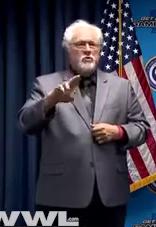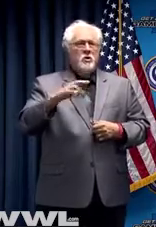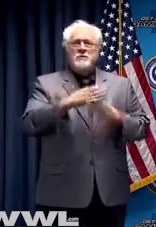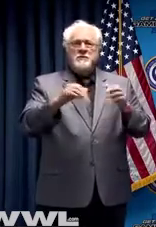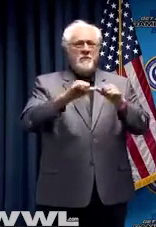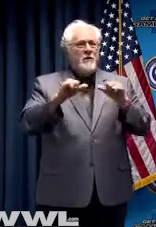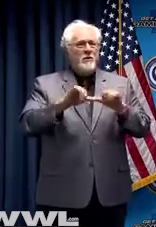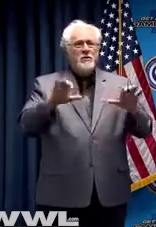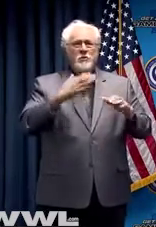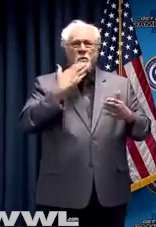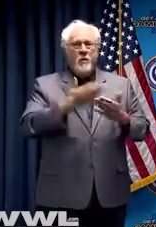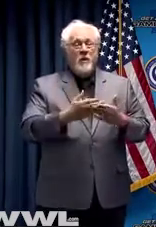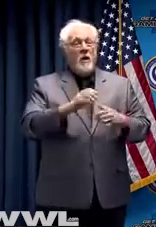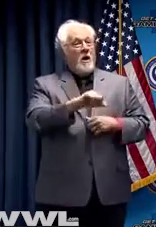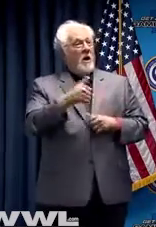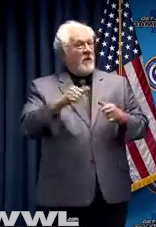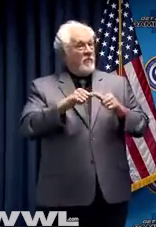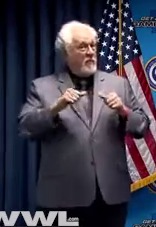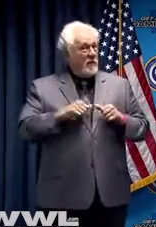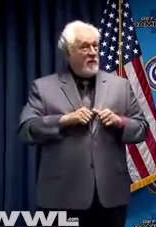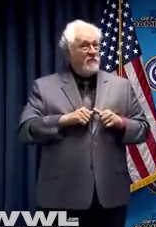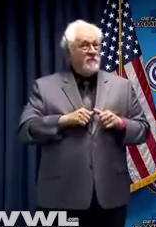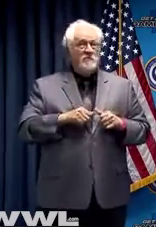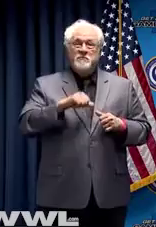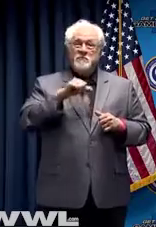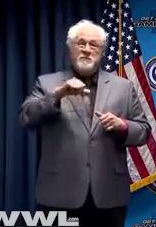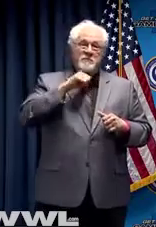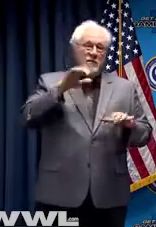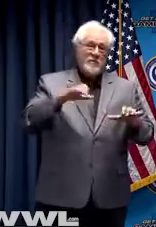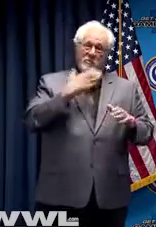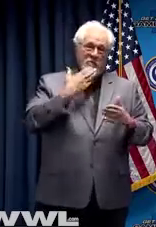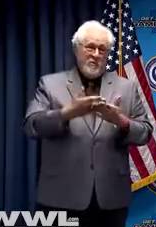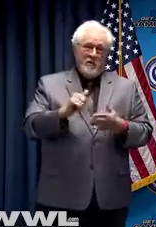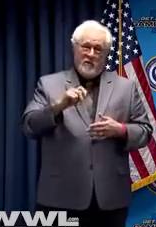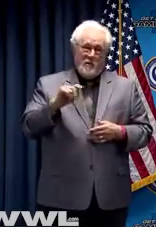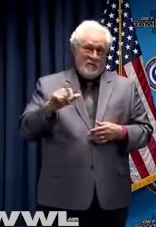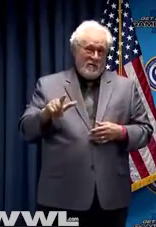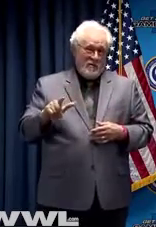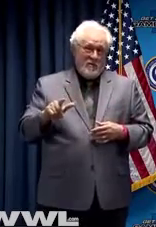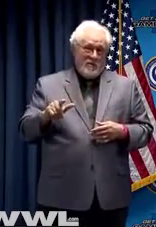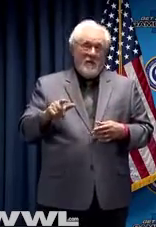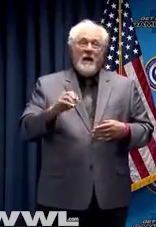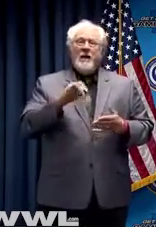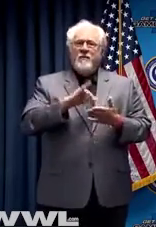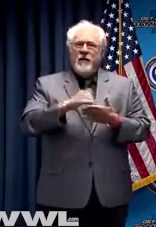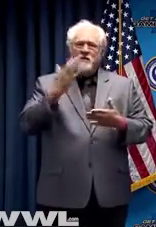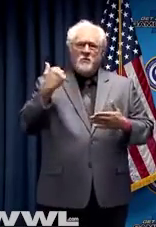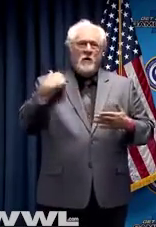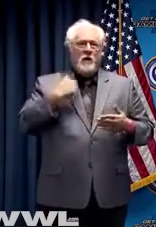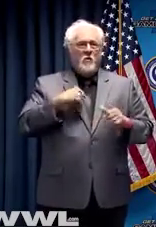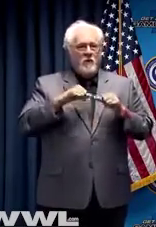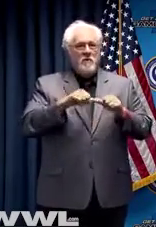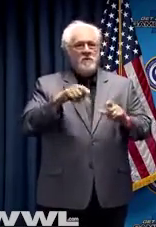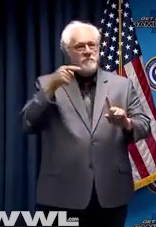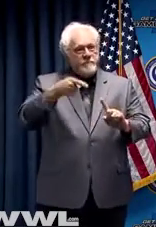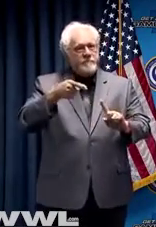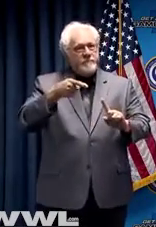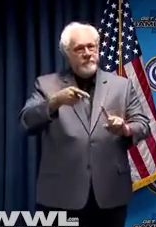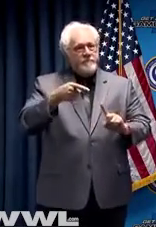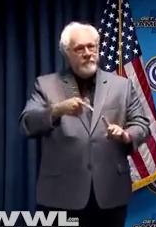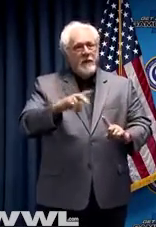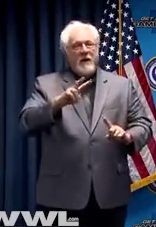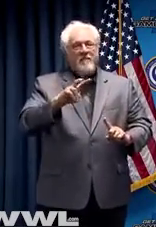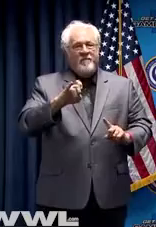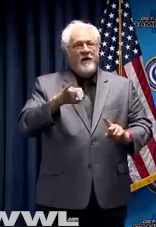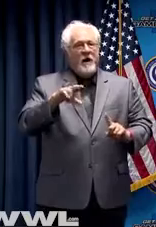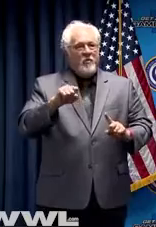extremely well. There are other areas of our state that are not doing well at all. And that's why we continue to make the point. This virus,